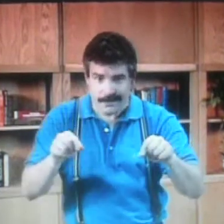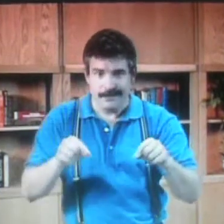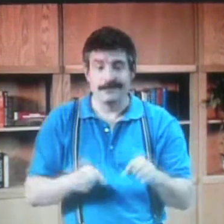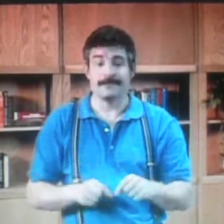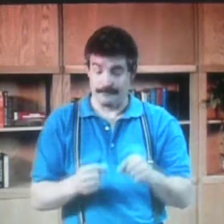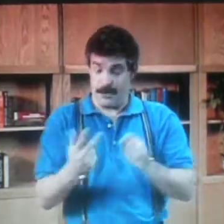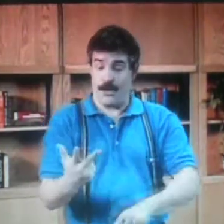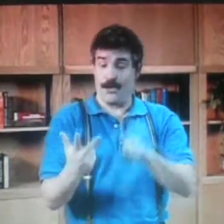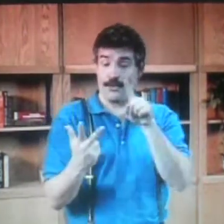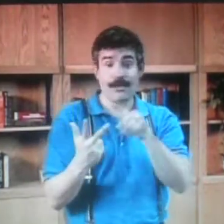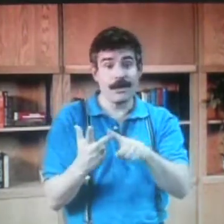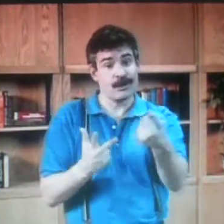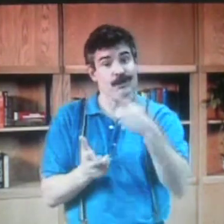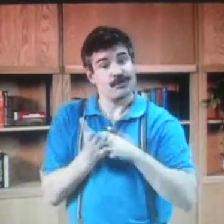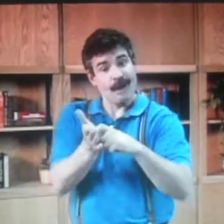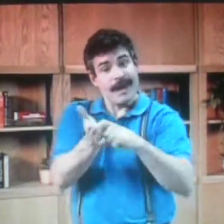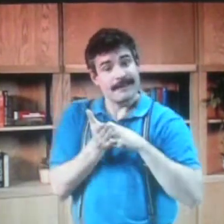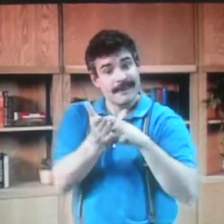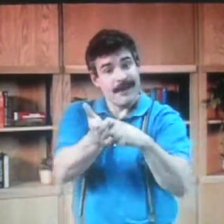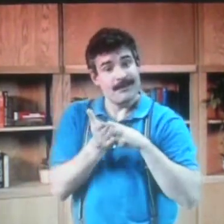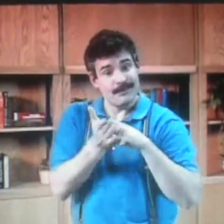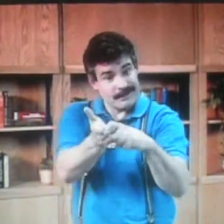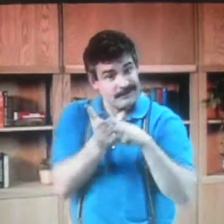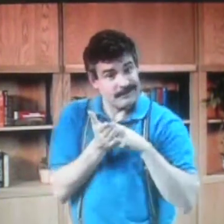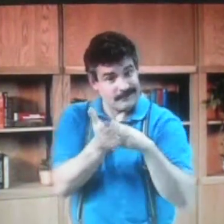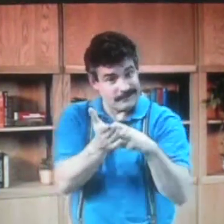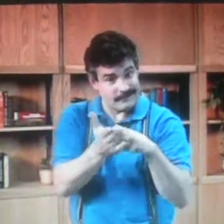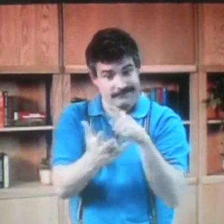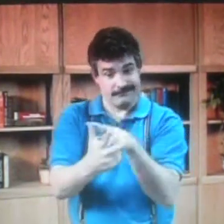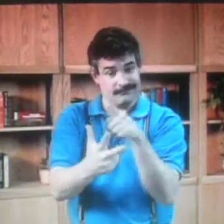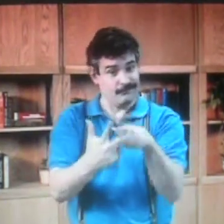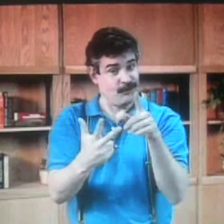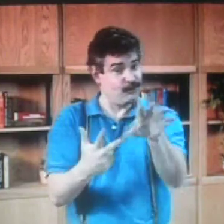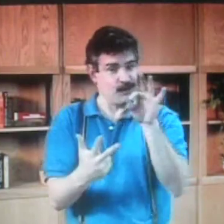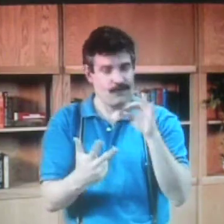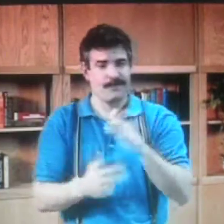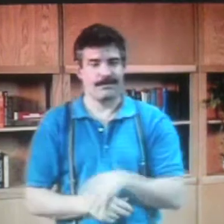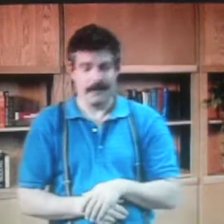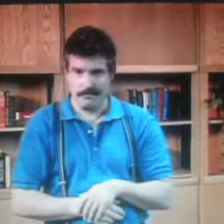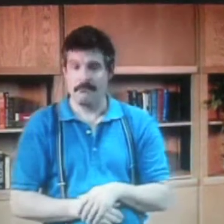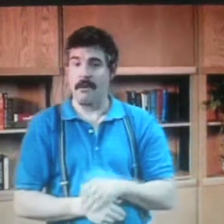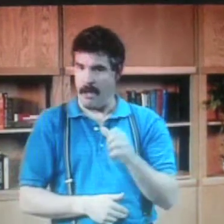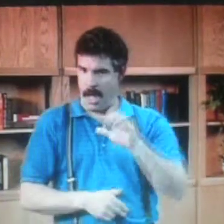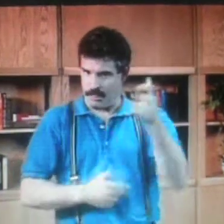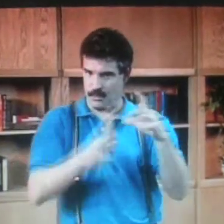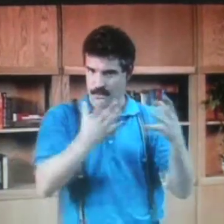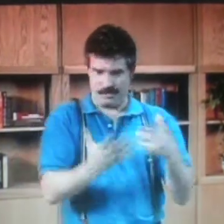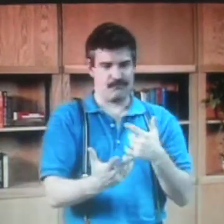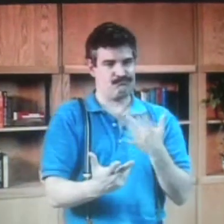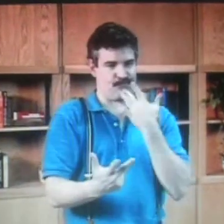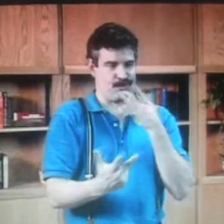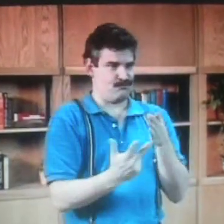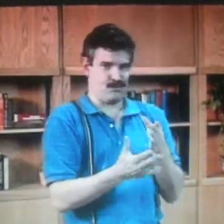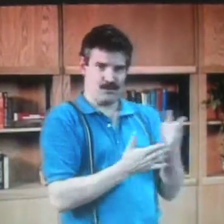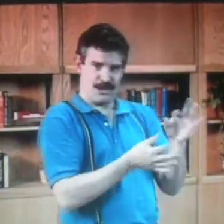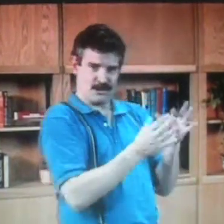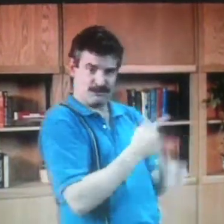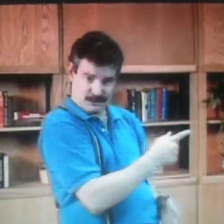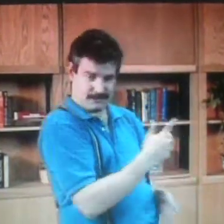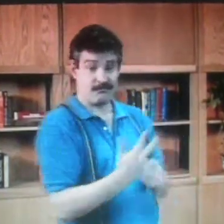fingerspell. And I can give you some cards. Or the third way, we can just write back and forth. You can choose. So most everybody in the